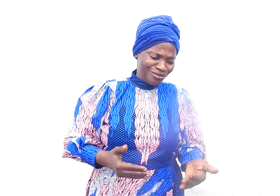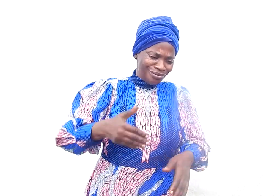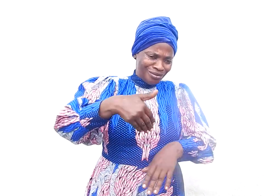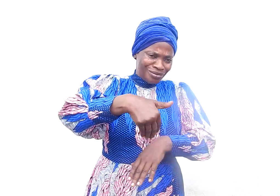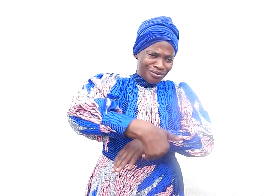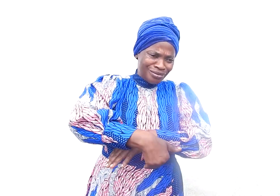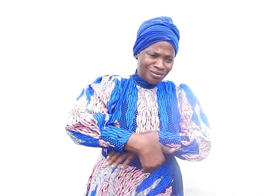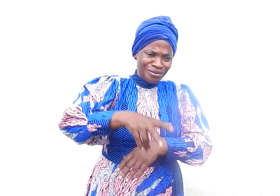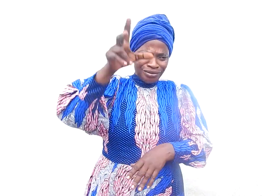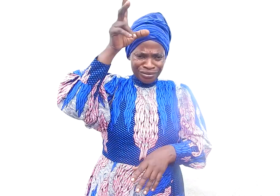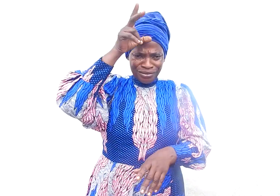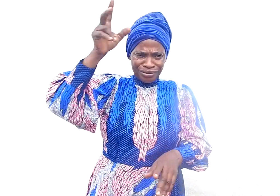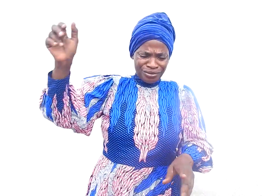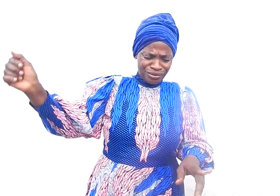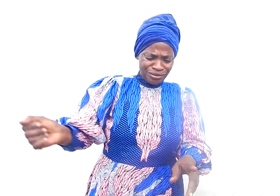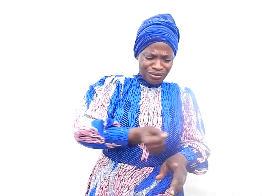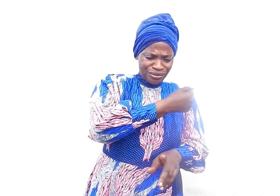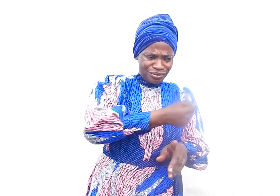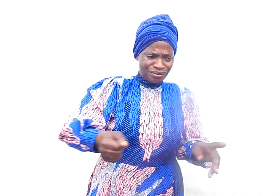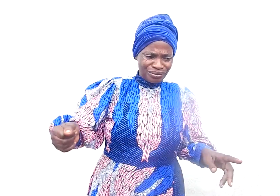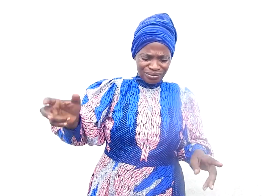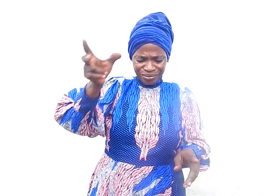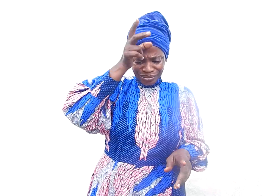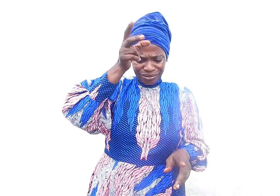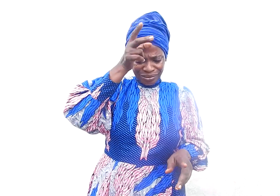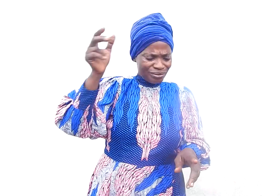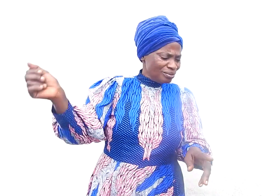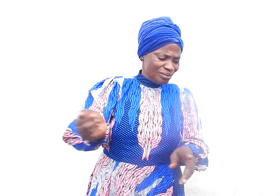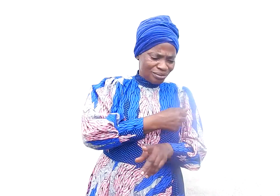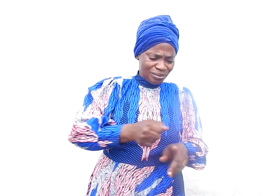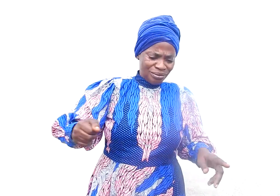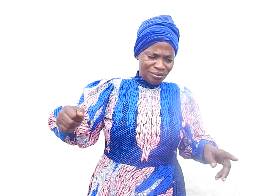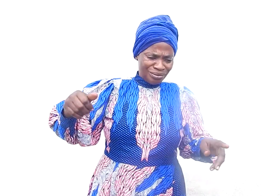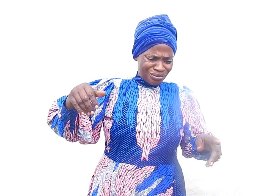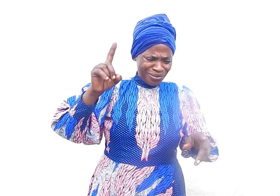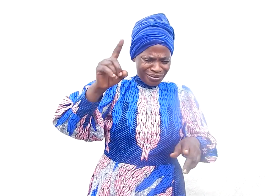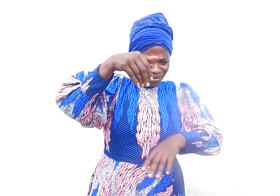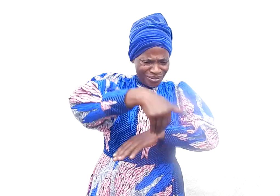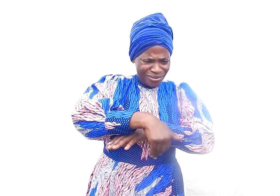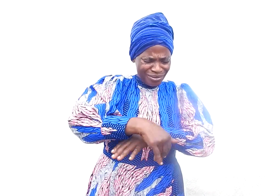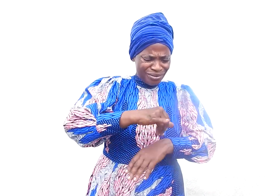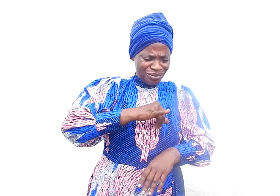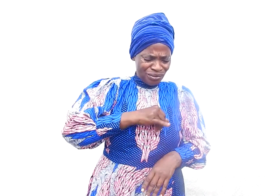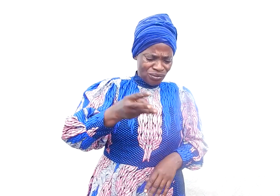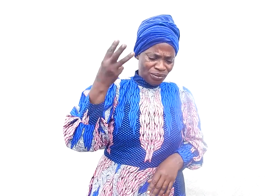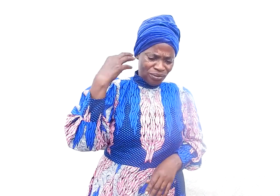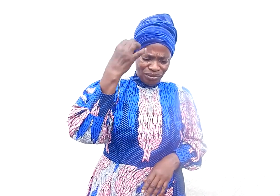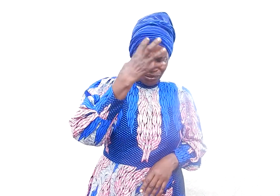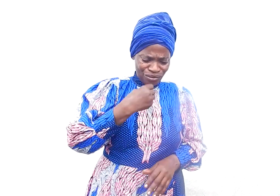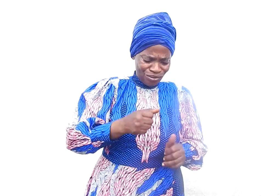there was there was one night that satan tried to attack tag the baby there was one night i